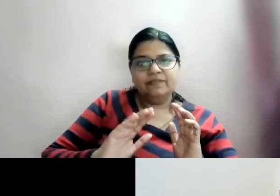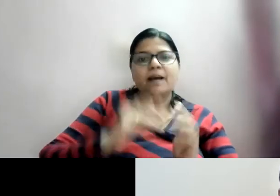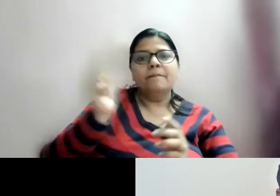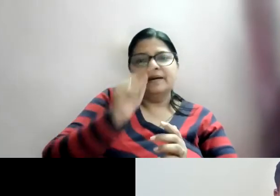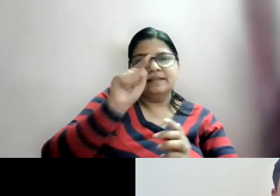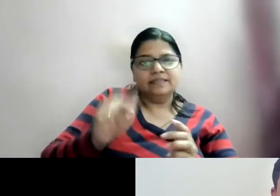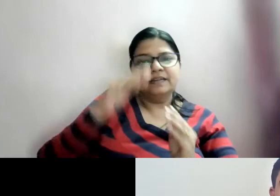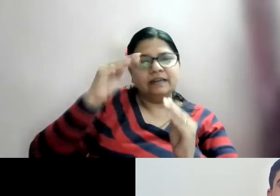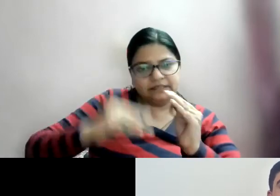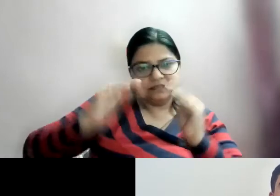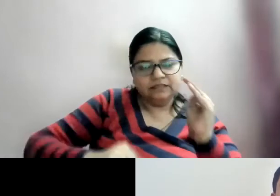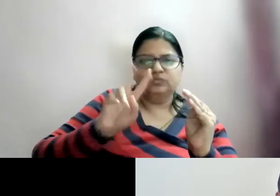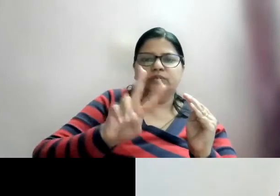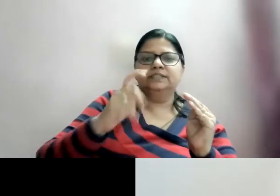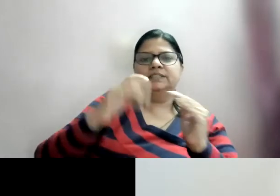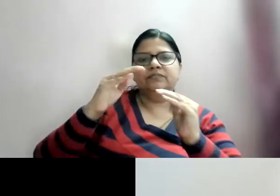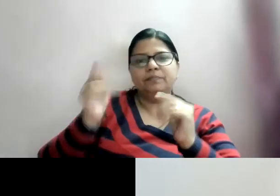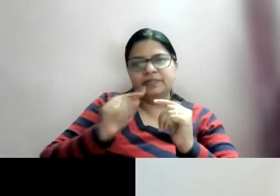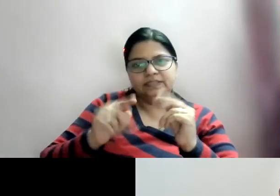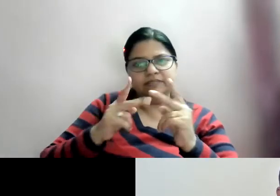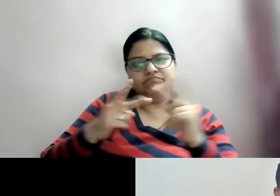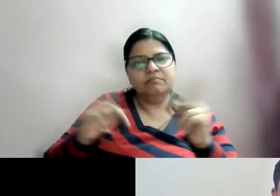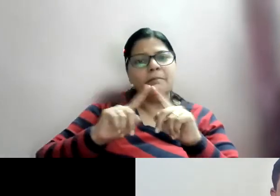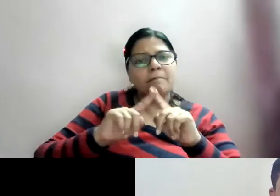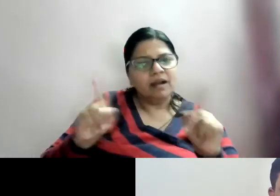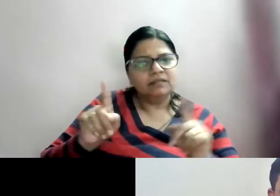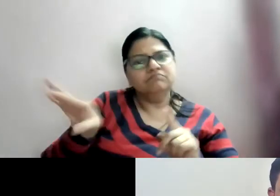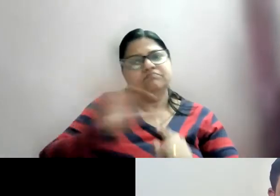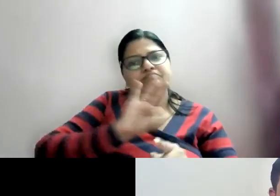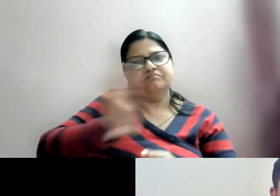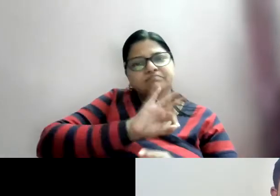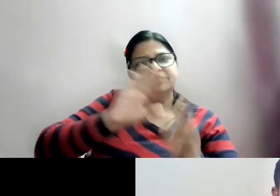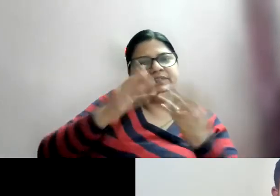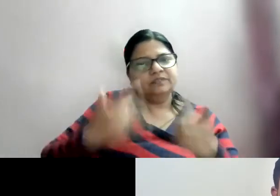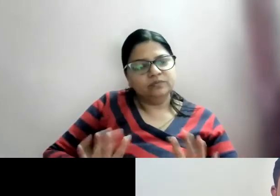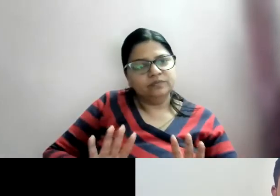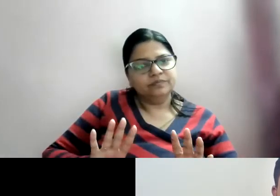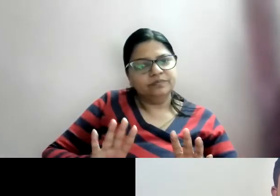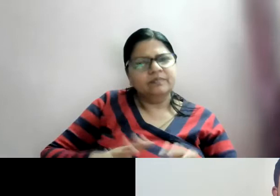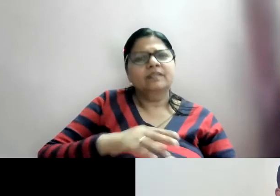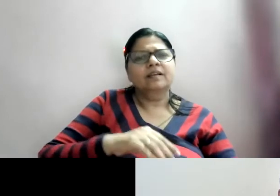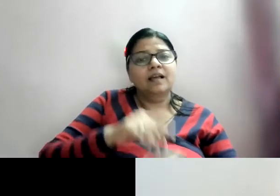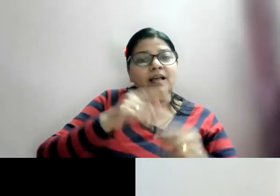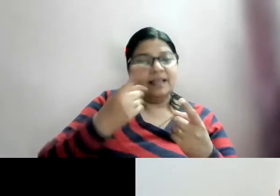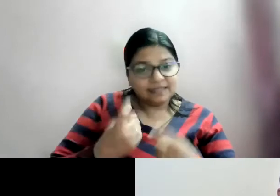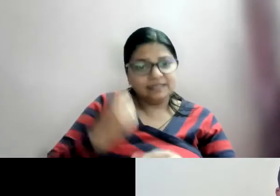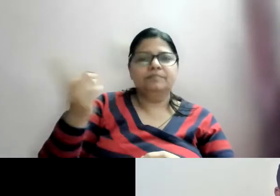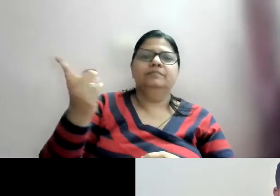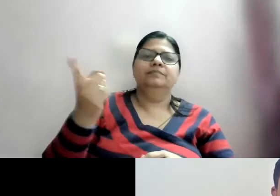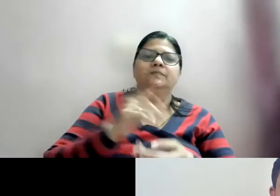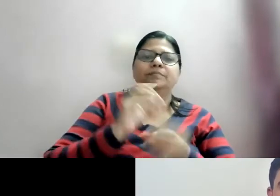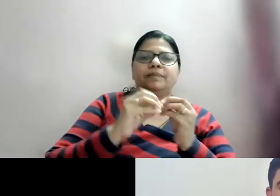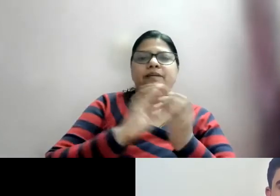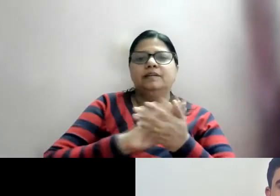But then other people, like normal people got their cutoff marking and all those things. But they all got selections